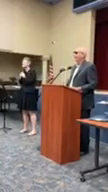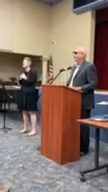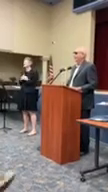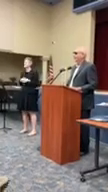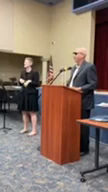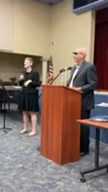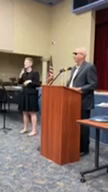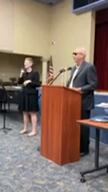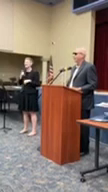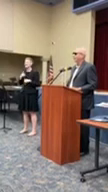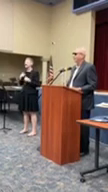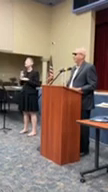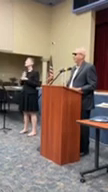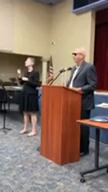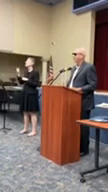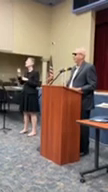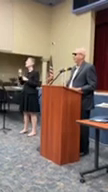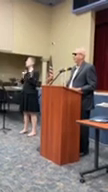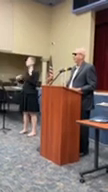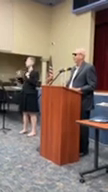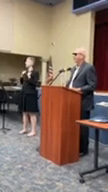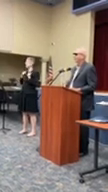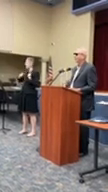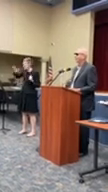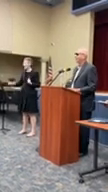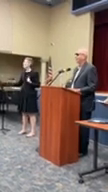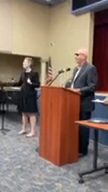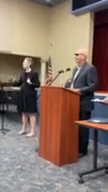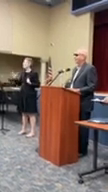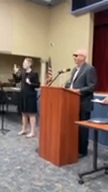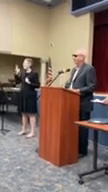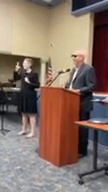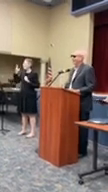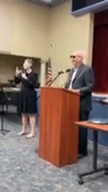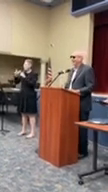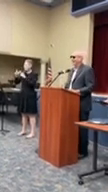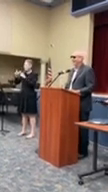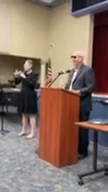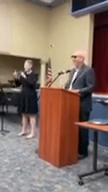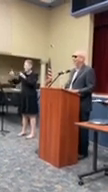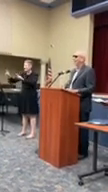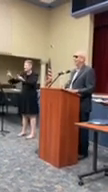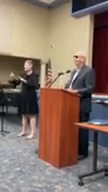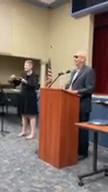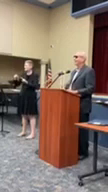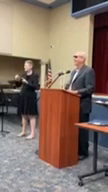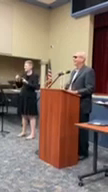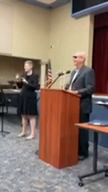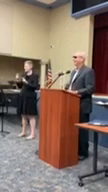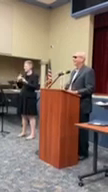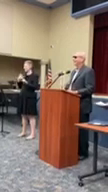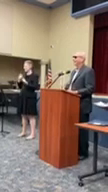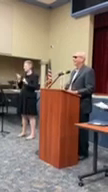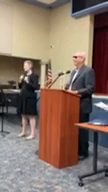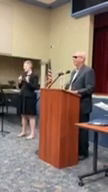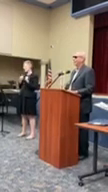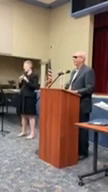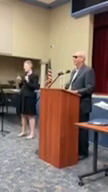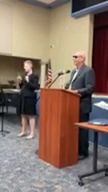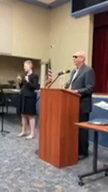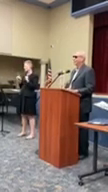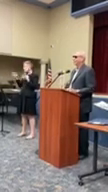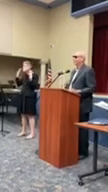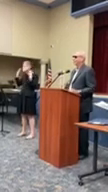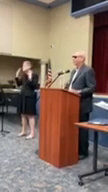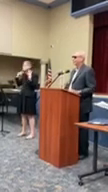I used a little drama, did I wake you folks up with that and start off? A little dramatic. I learned that in post